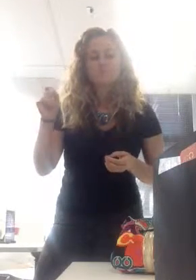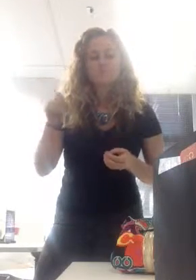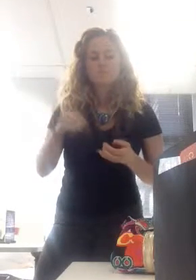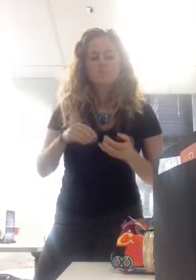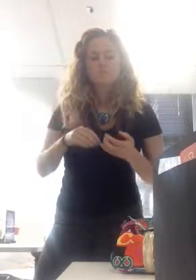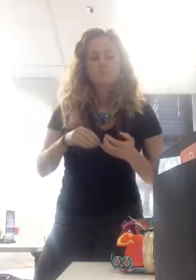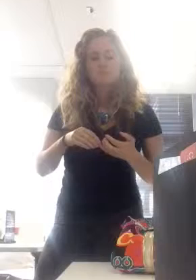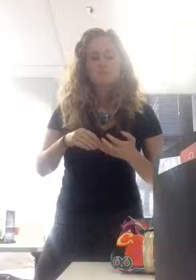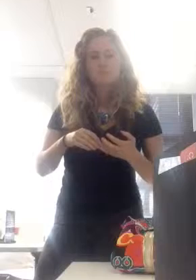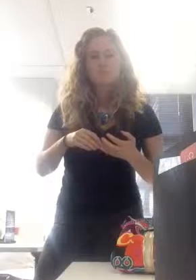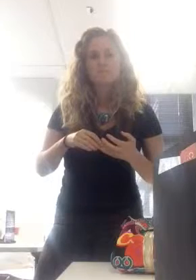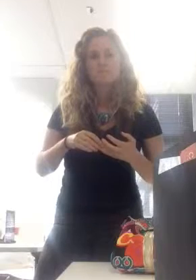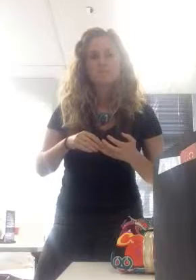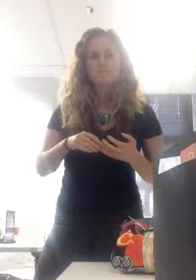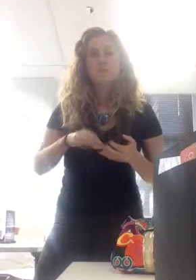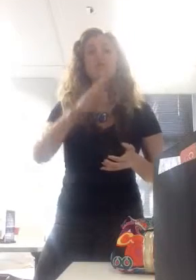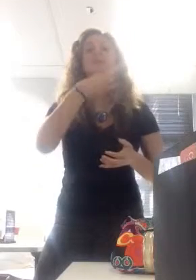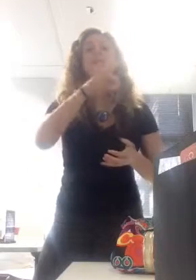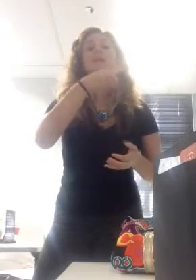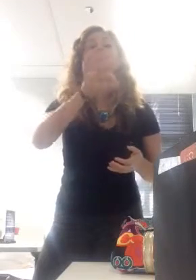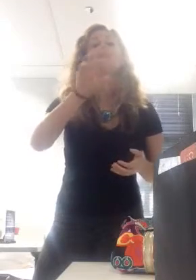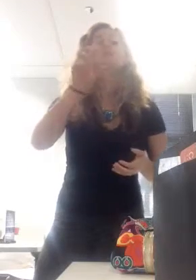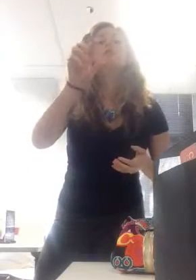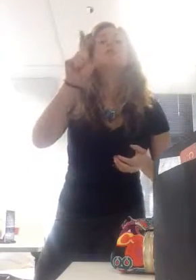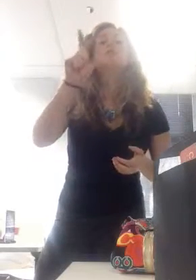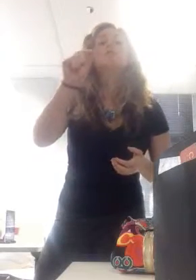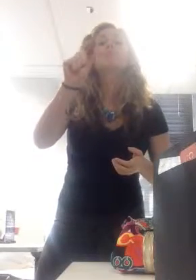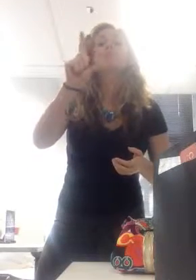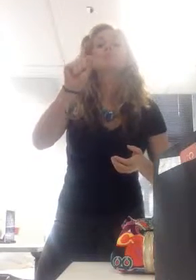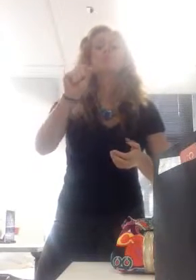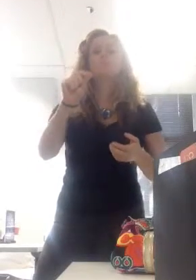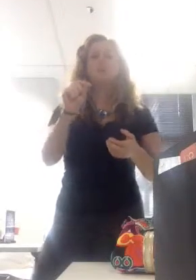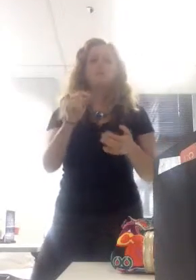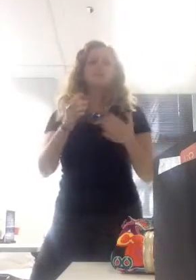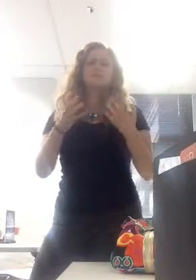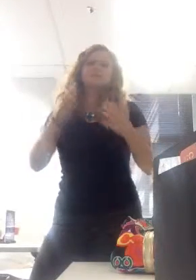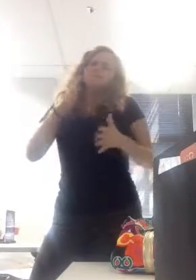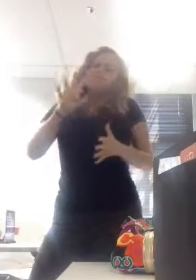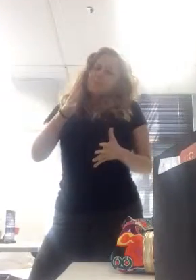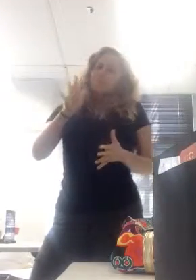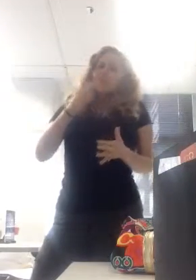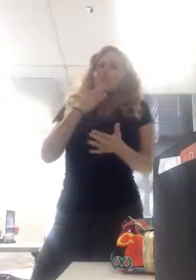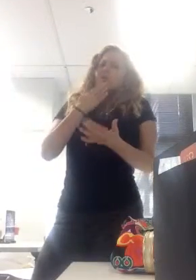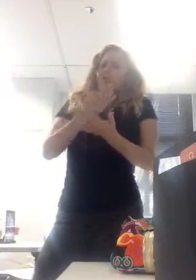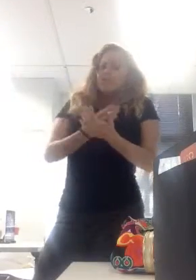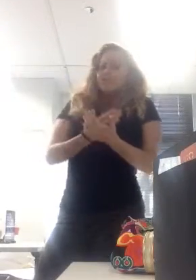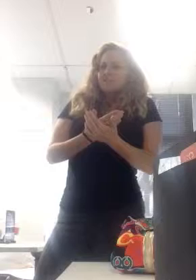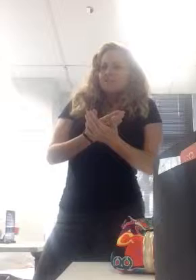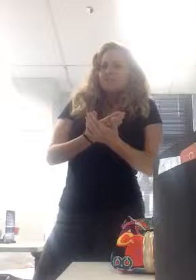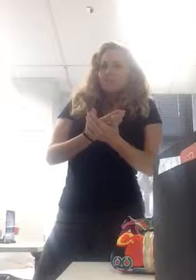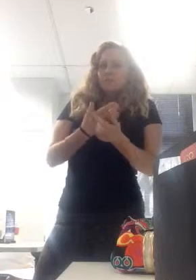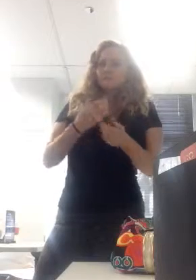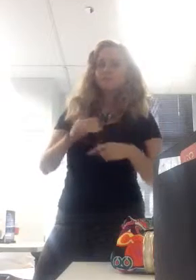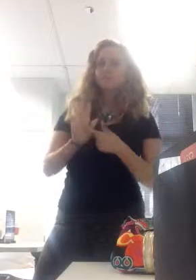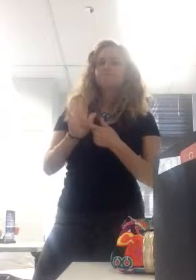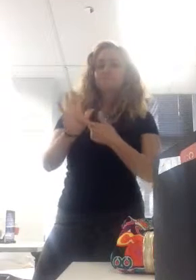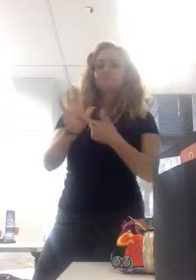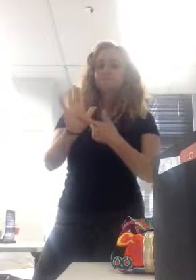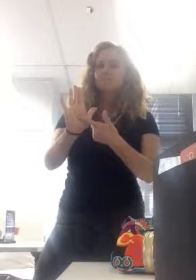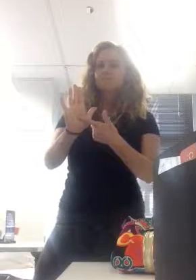Okay, so the 1920s is a fairly good example. is an even better example? You've got the industrial revolution in